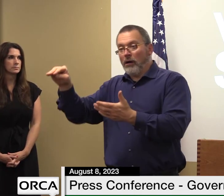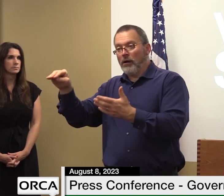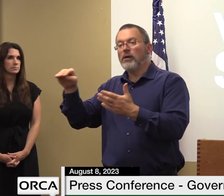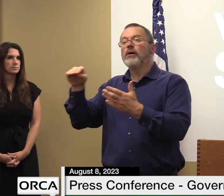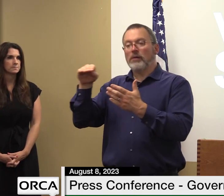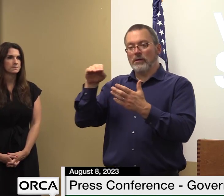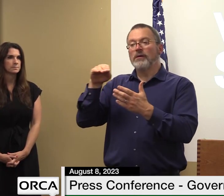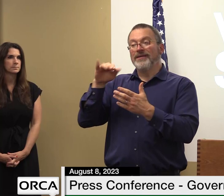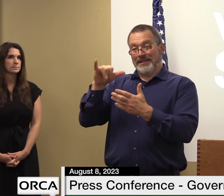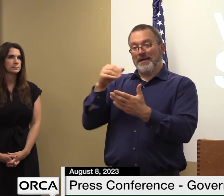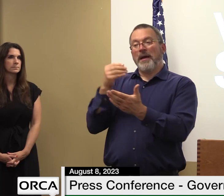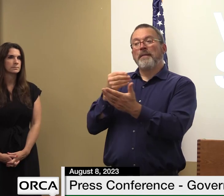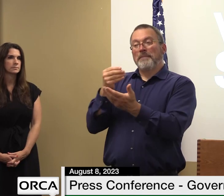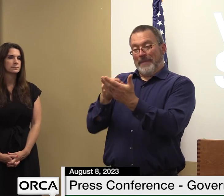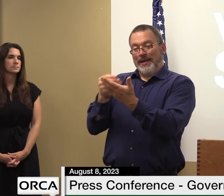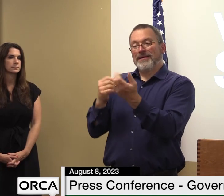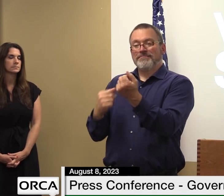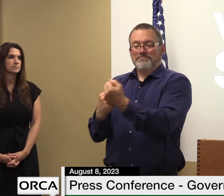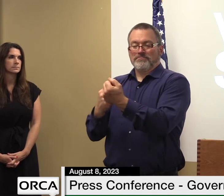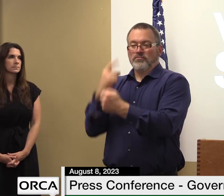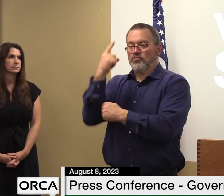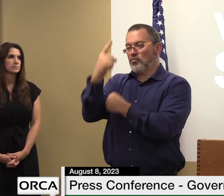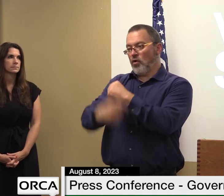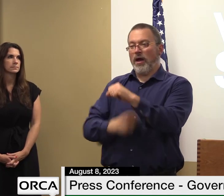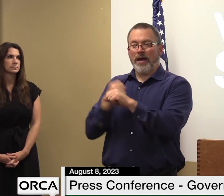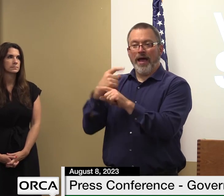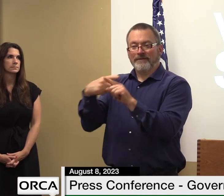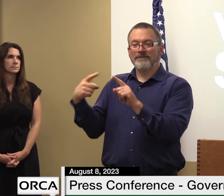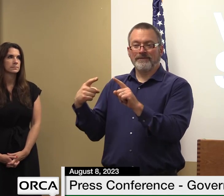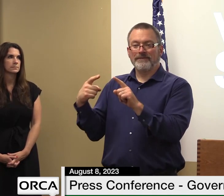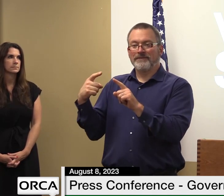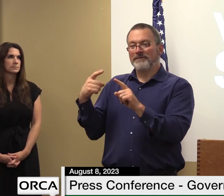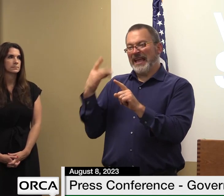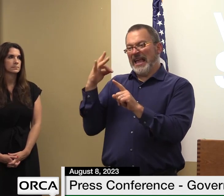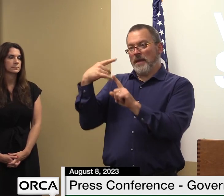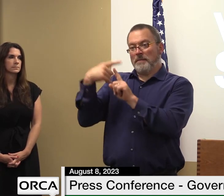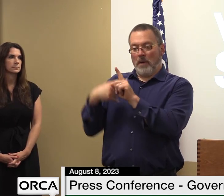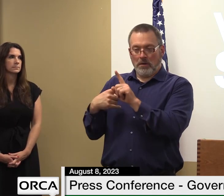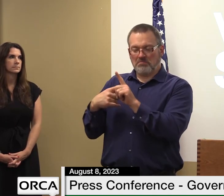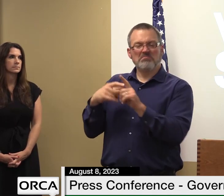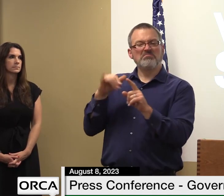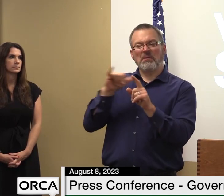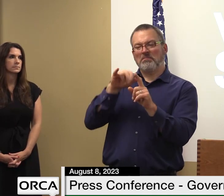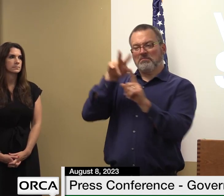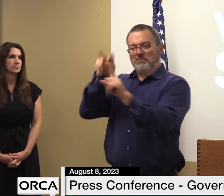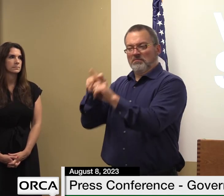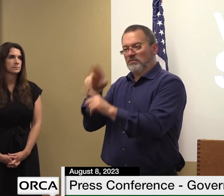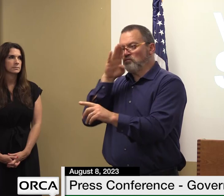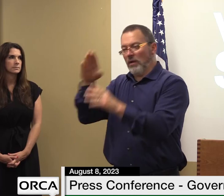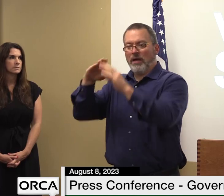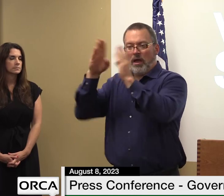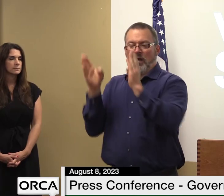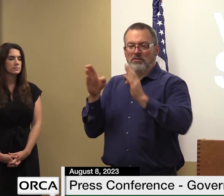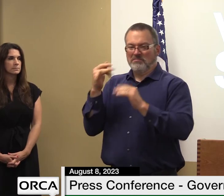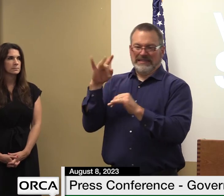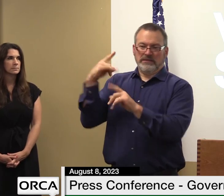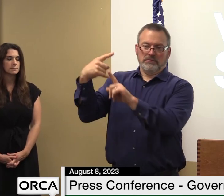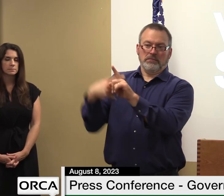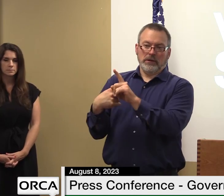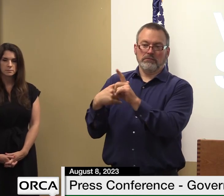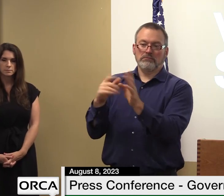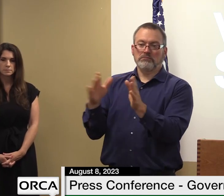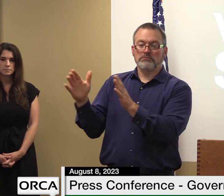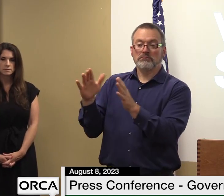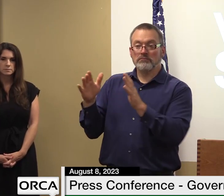which is the same for the direct housing mission from fema as well it's a short-term process while they find a permanent